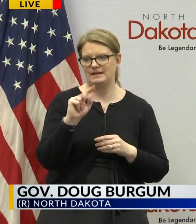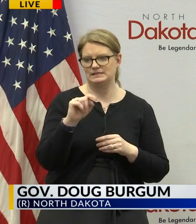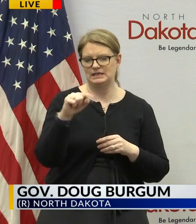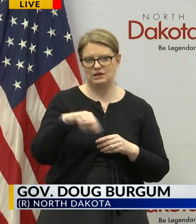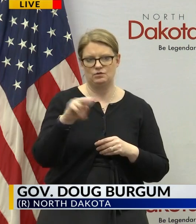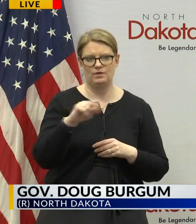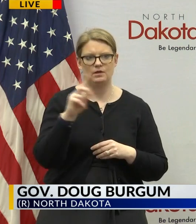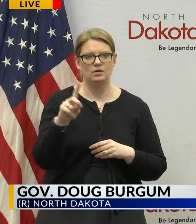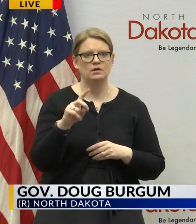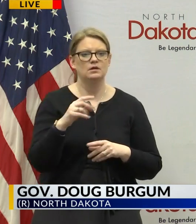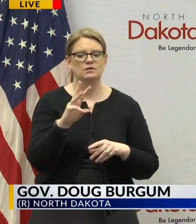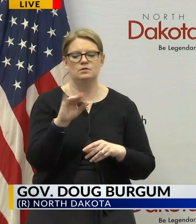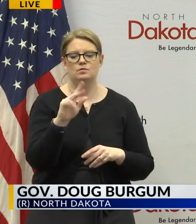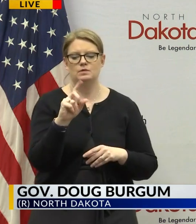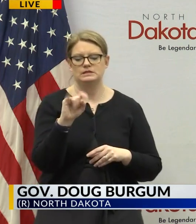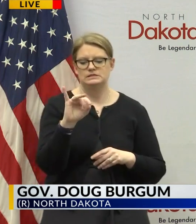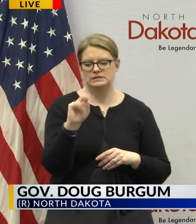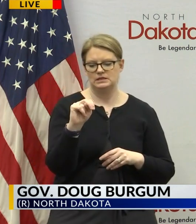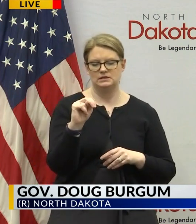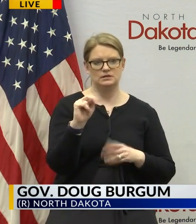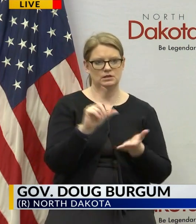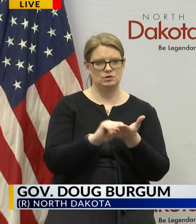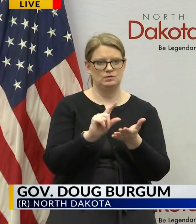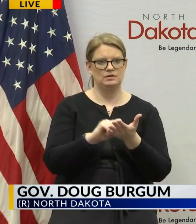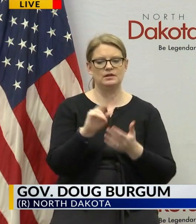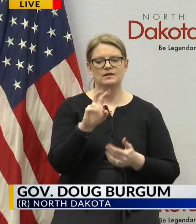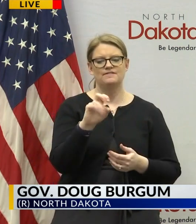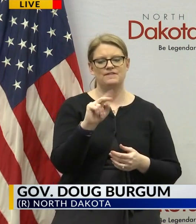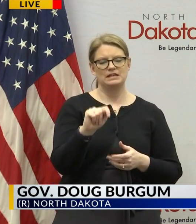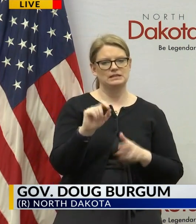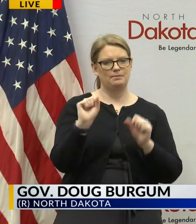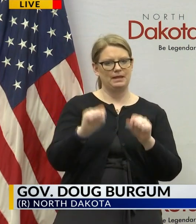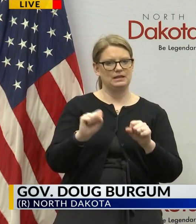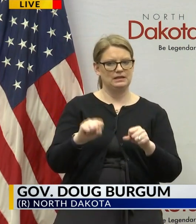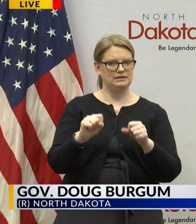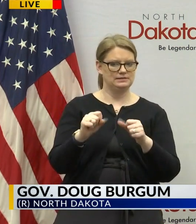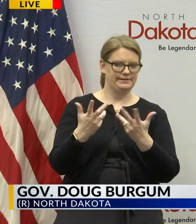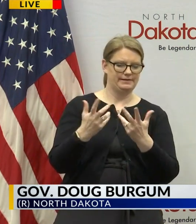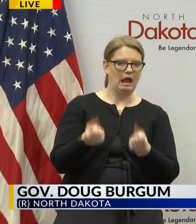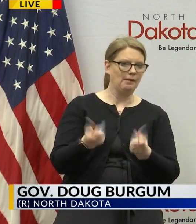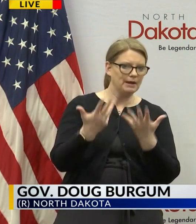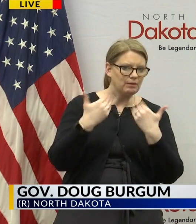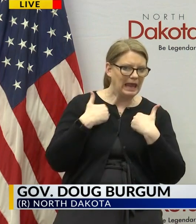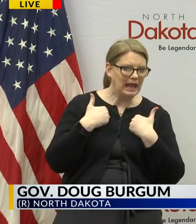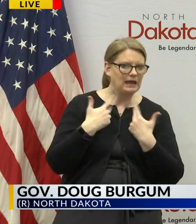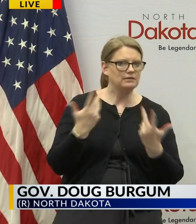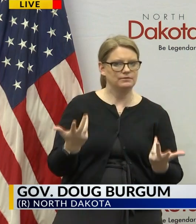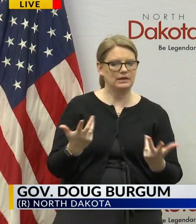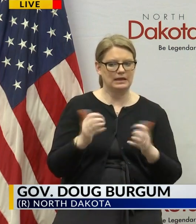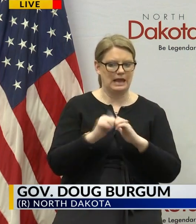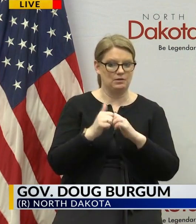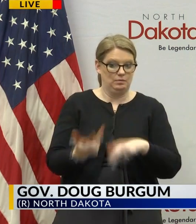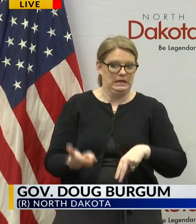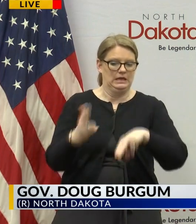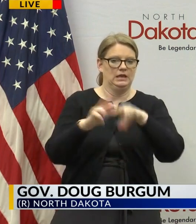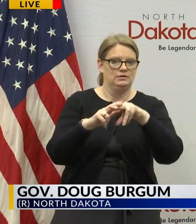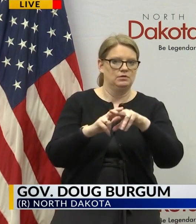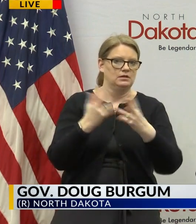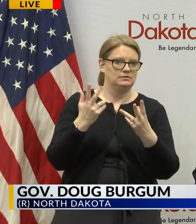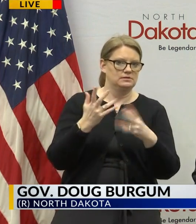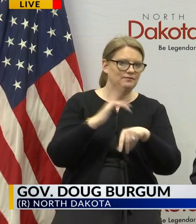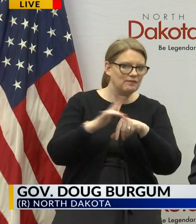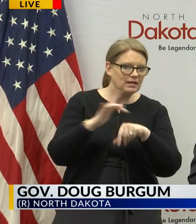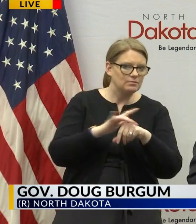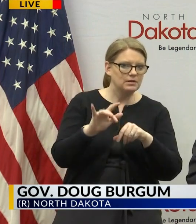okay question coming in from the wilson herald about ventilator capacity and where we are uh in terms of steps to increase ventilator capacity